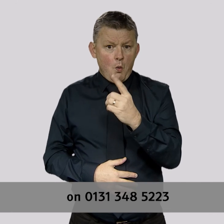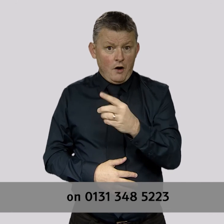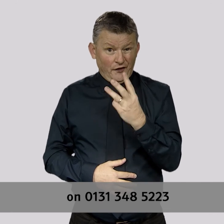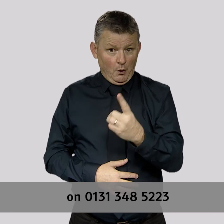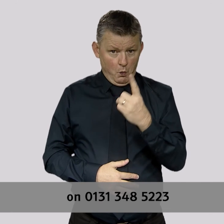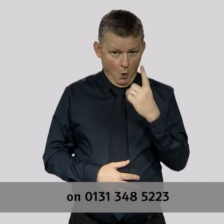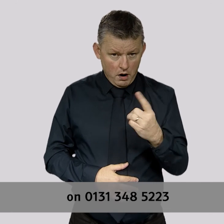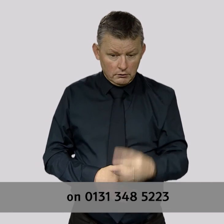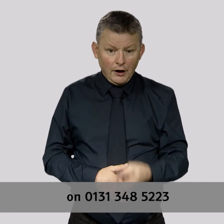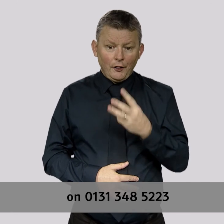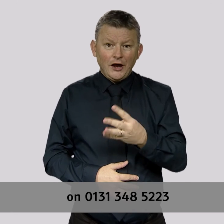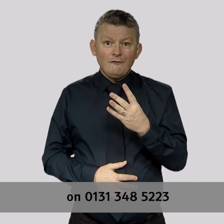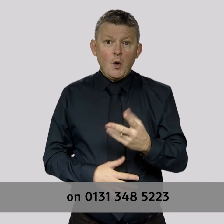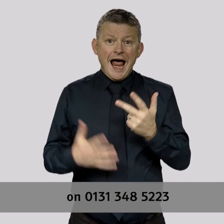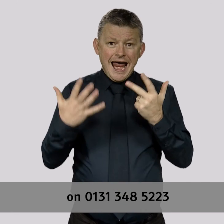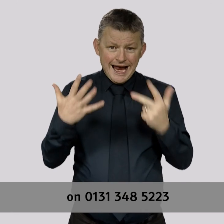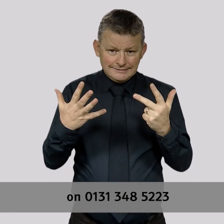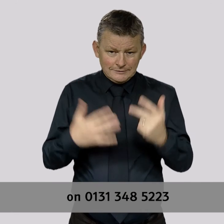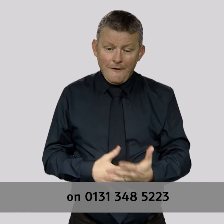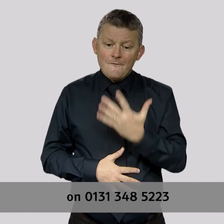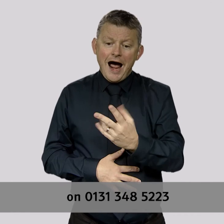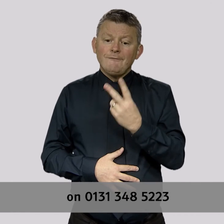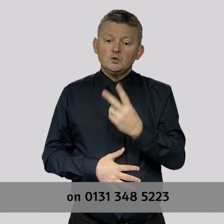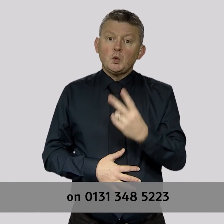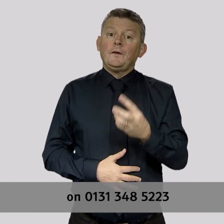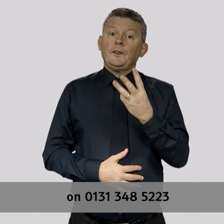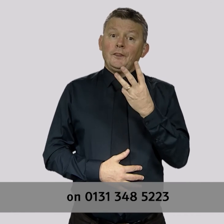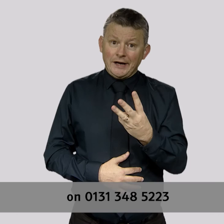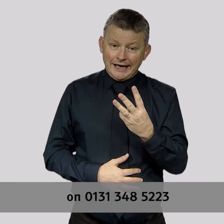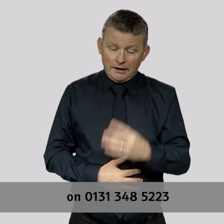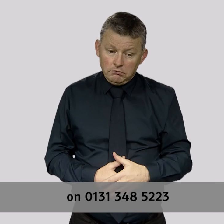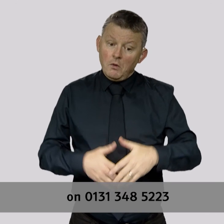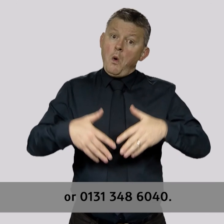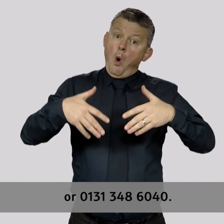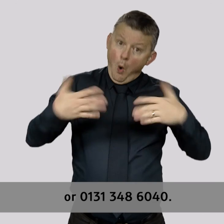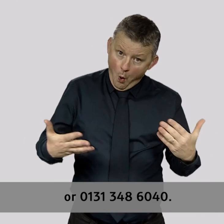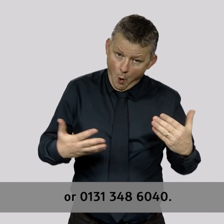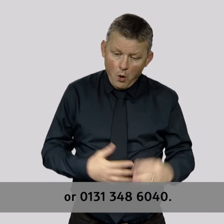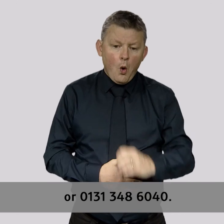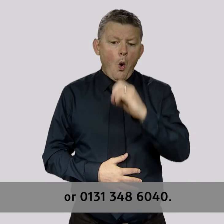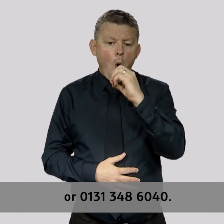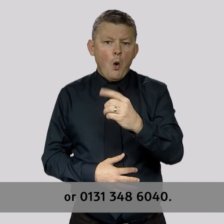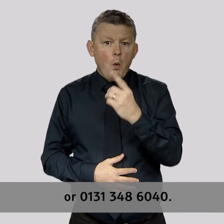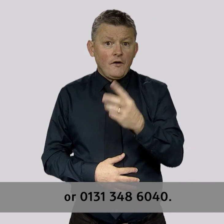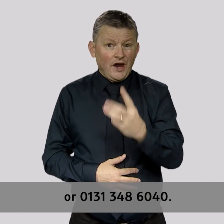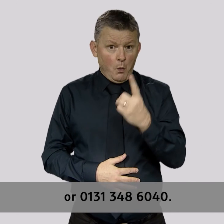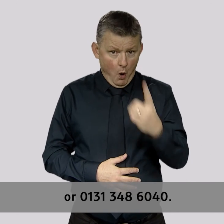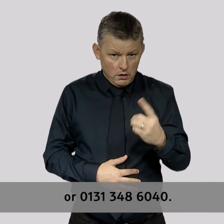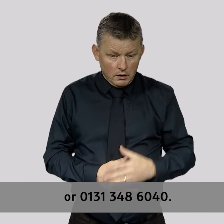0131 348 5223 or 0131 348